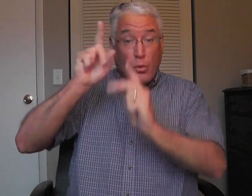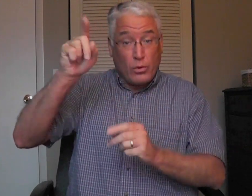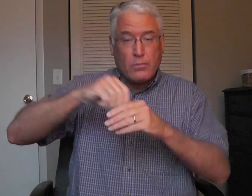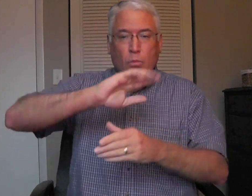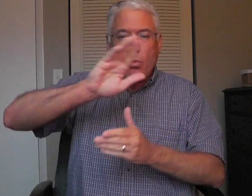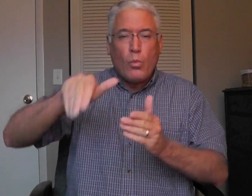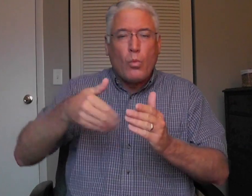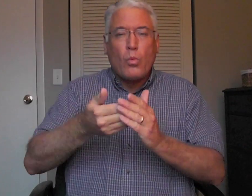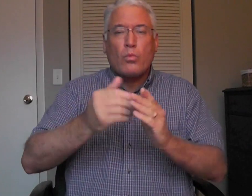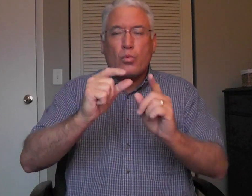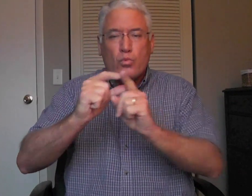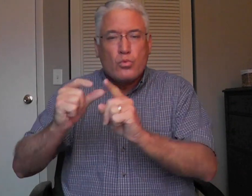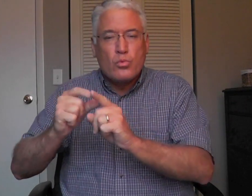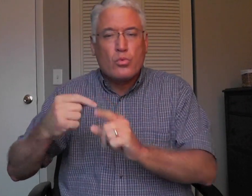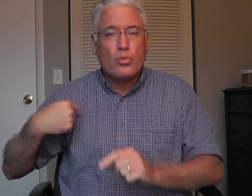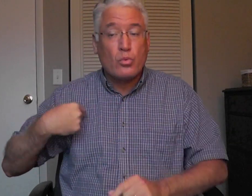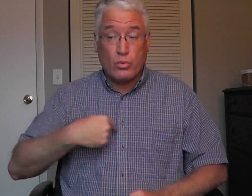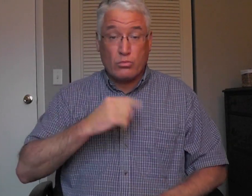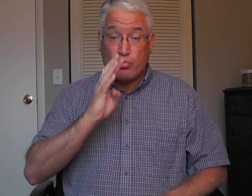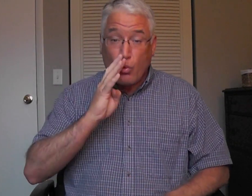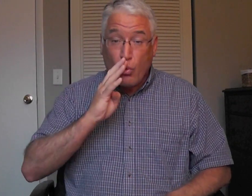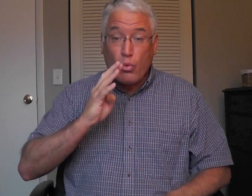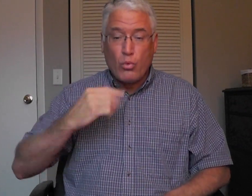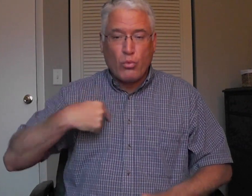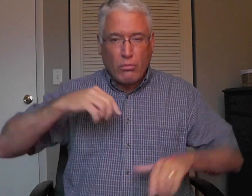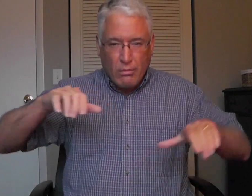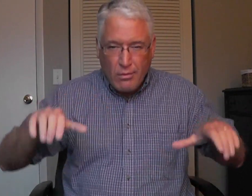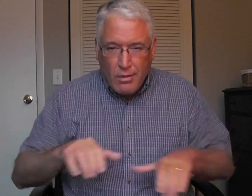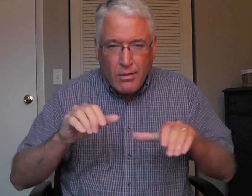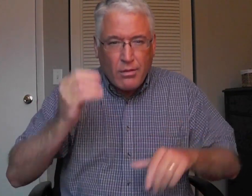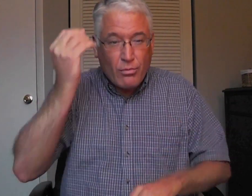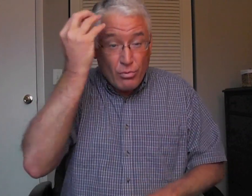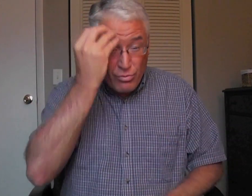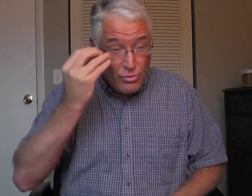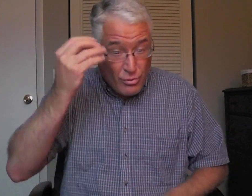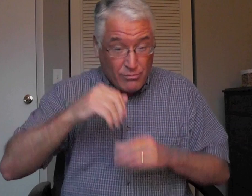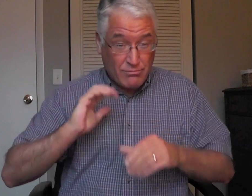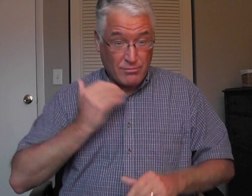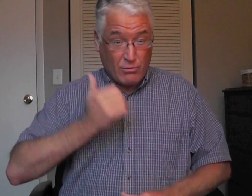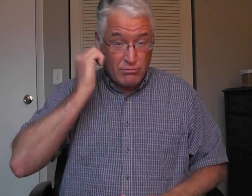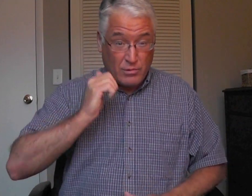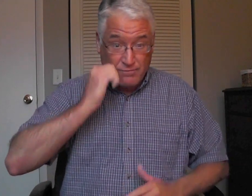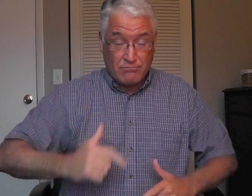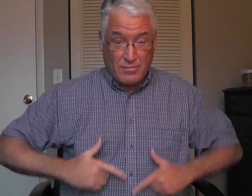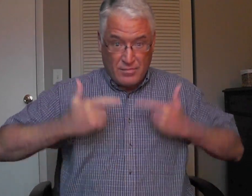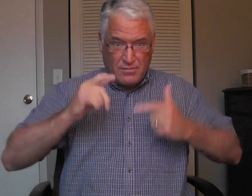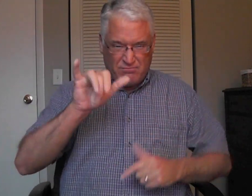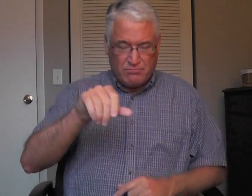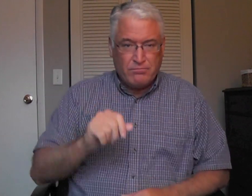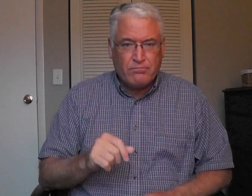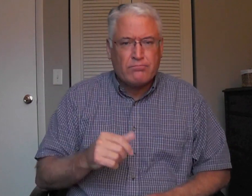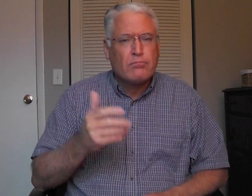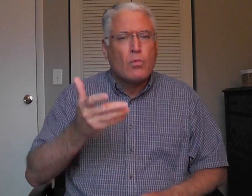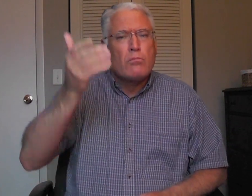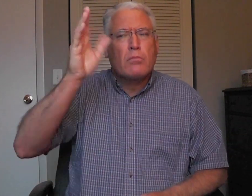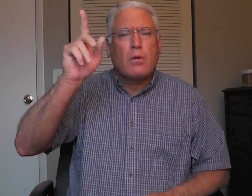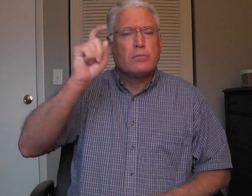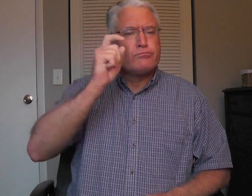Him as a goal to honor with our words, our actions, the things we think in our everyday life.